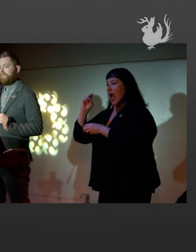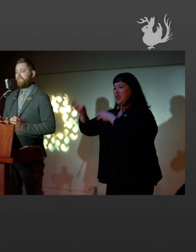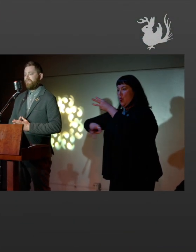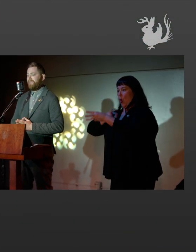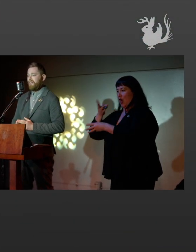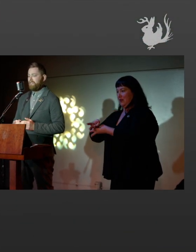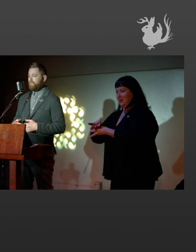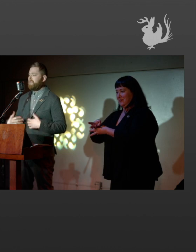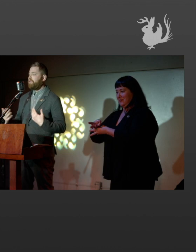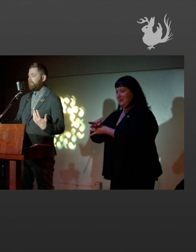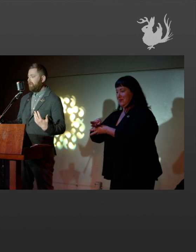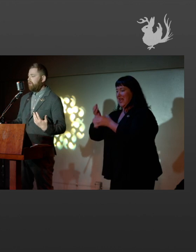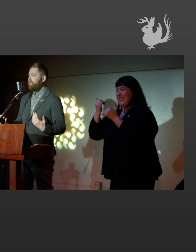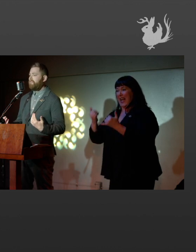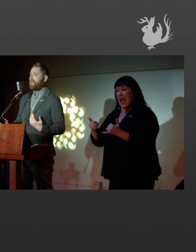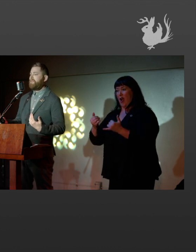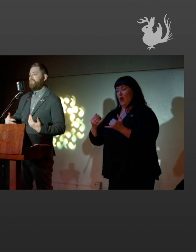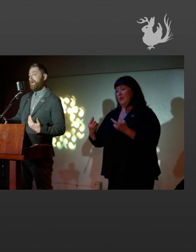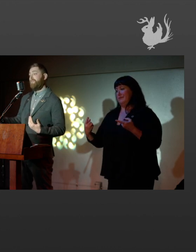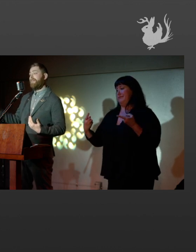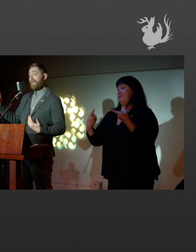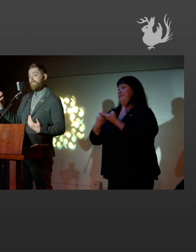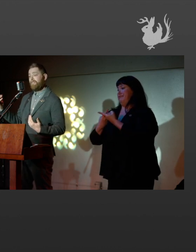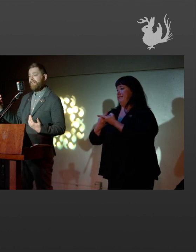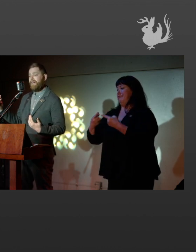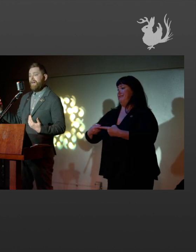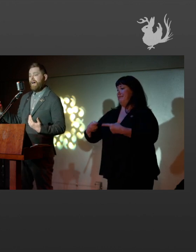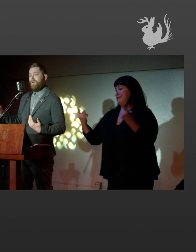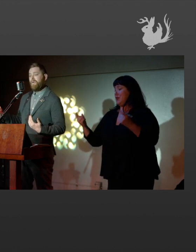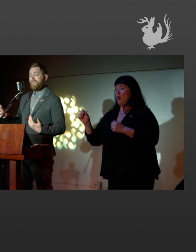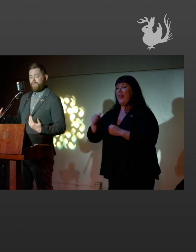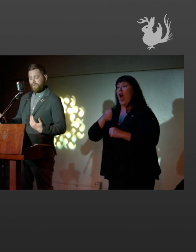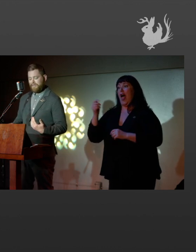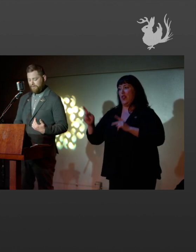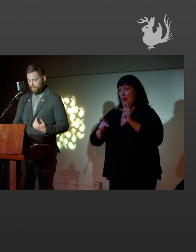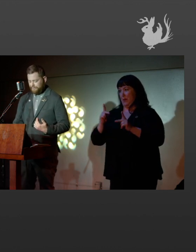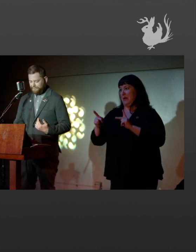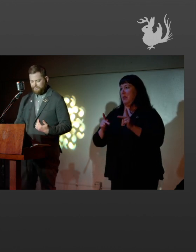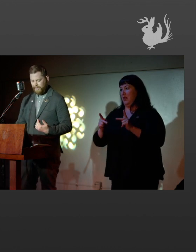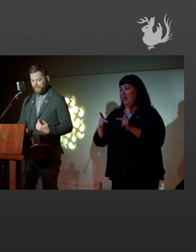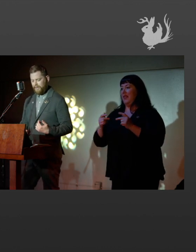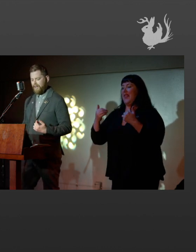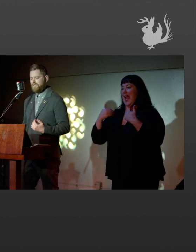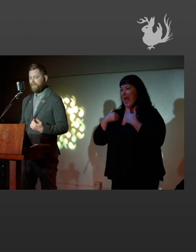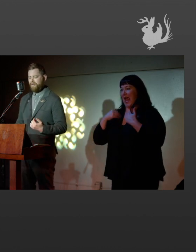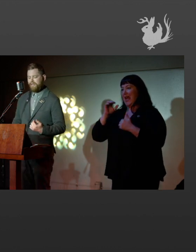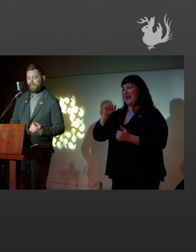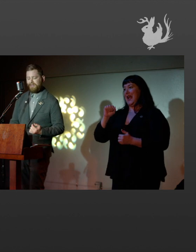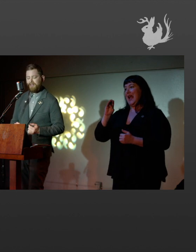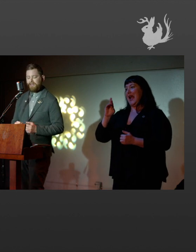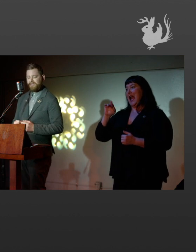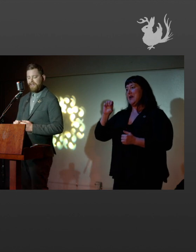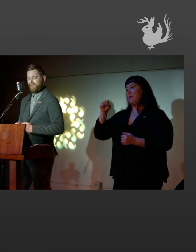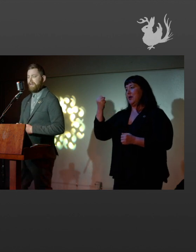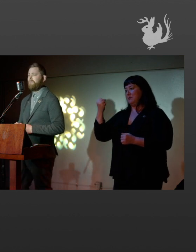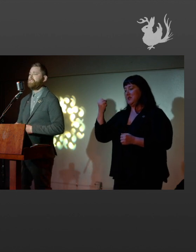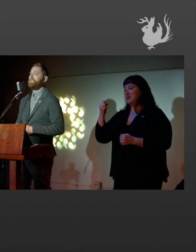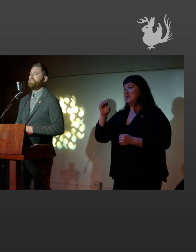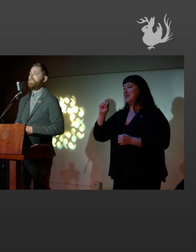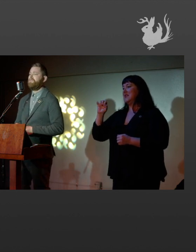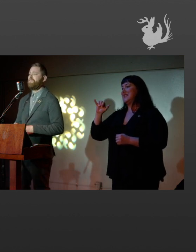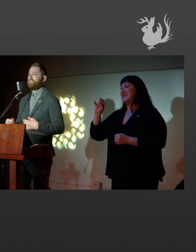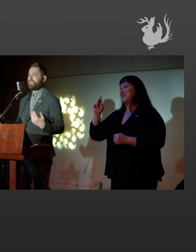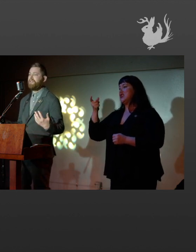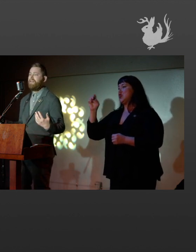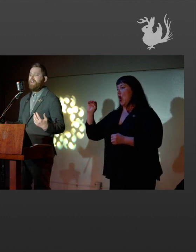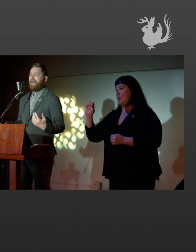sharply with some of the other people who have come into public life with Abrams Syndrome. Starting with the Gonzalez family, which